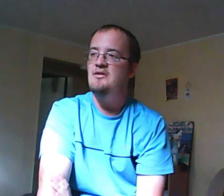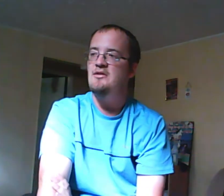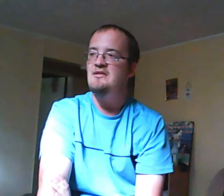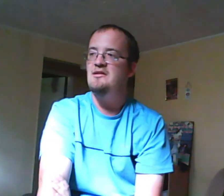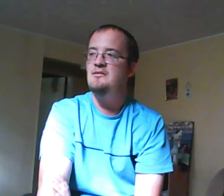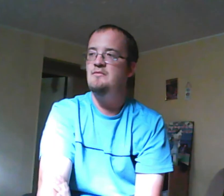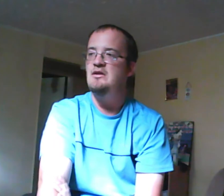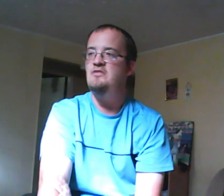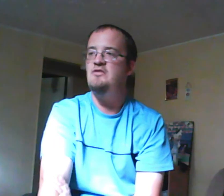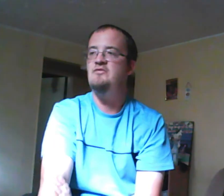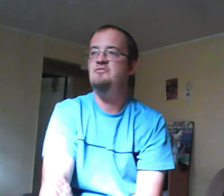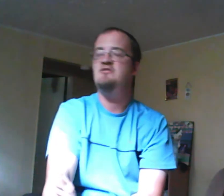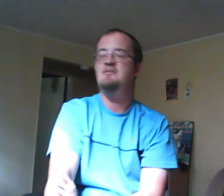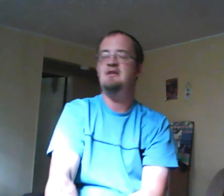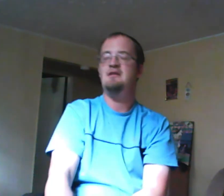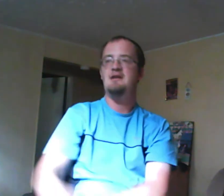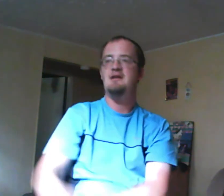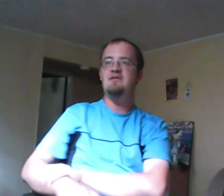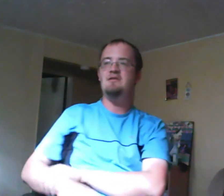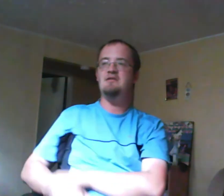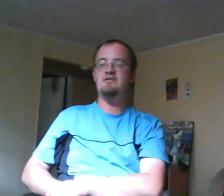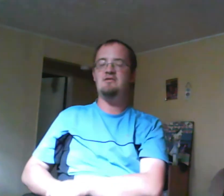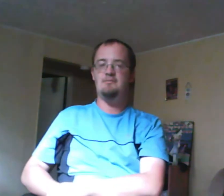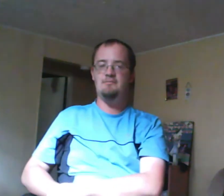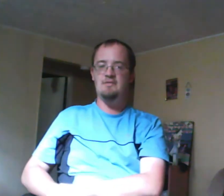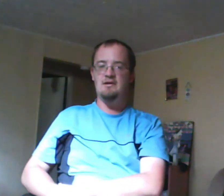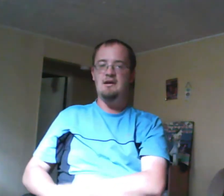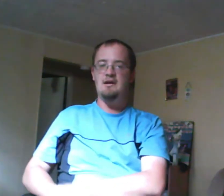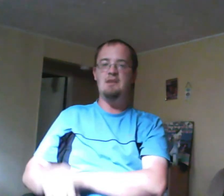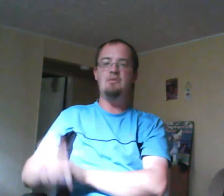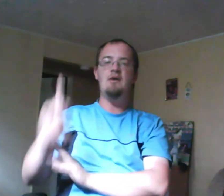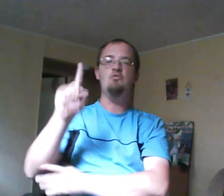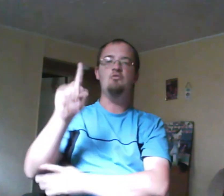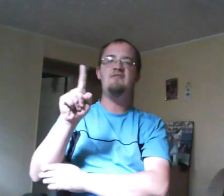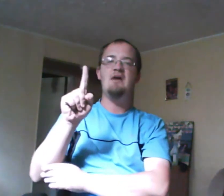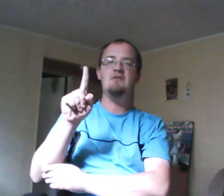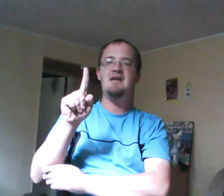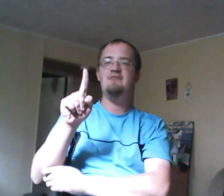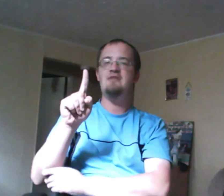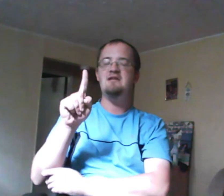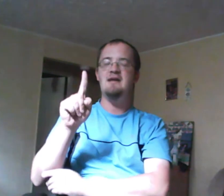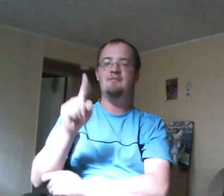you know he's free from Tristan but he's a decent character and number one without any freaking doubt was Maya